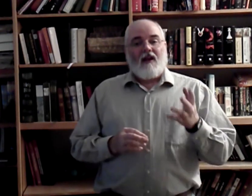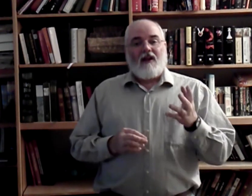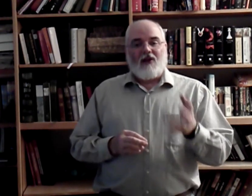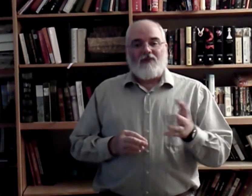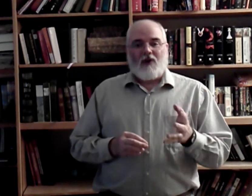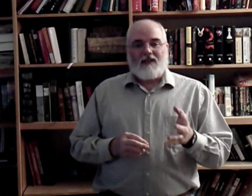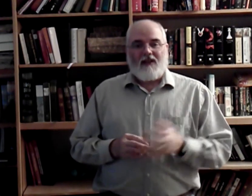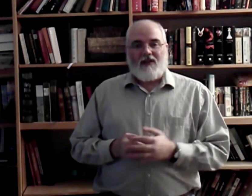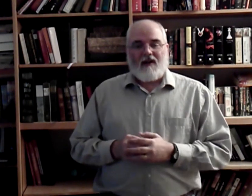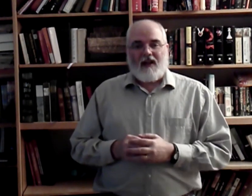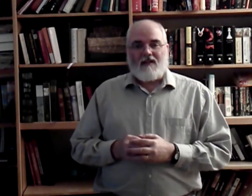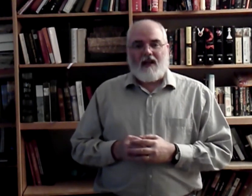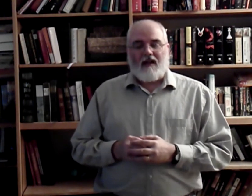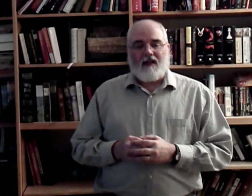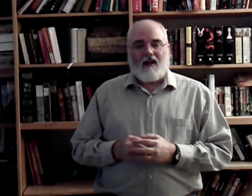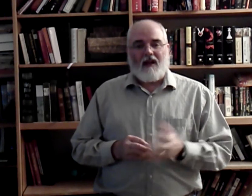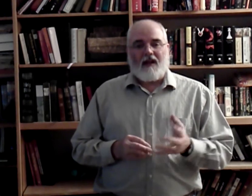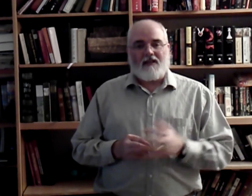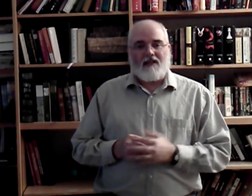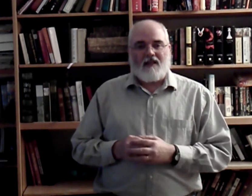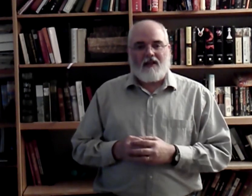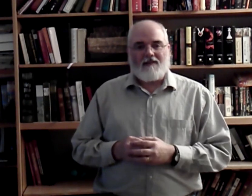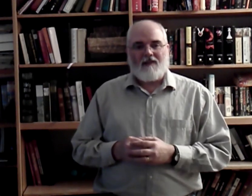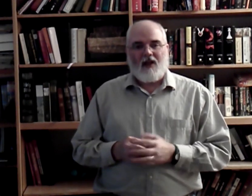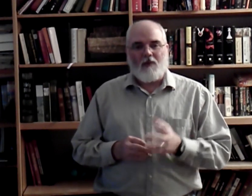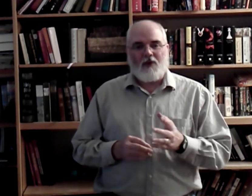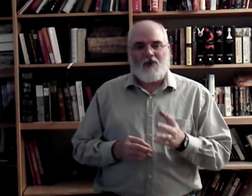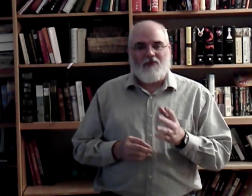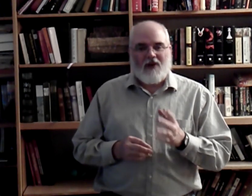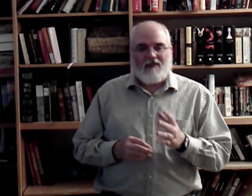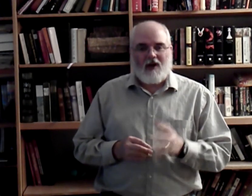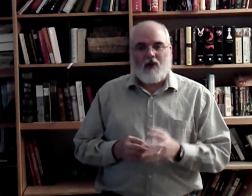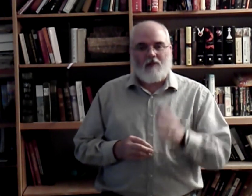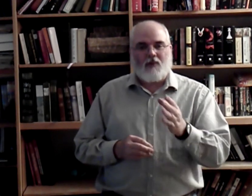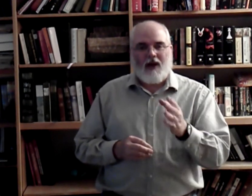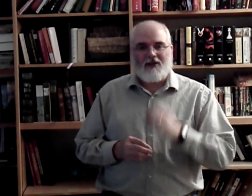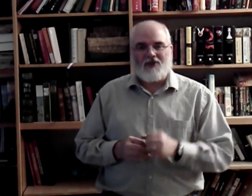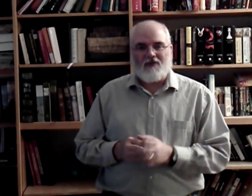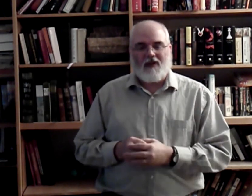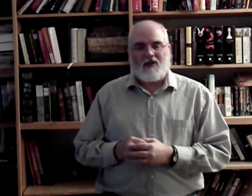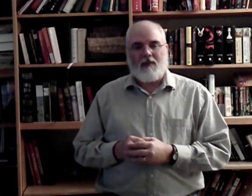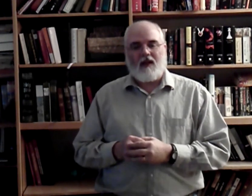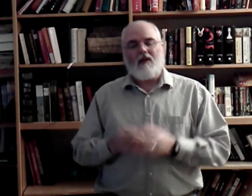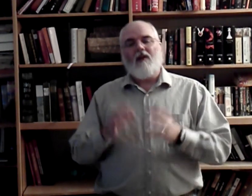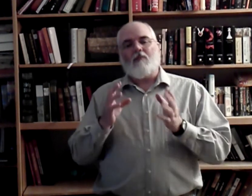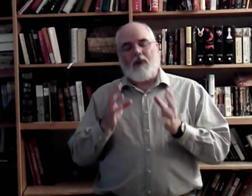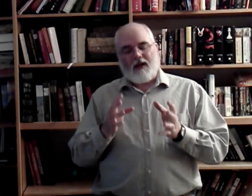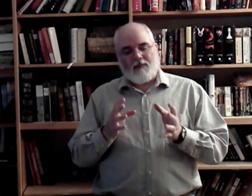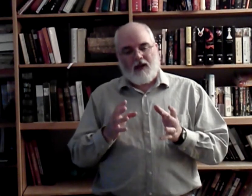Looking forward to seeing you there at LTC. Hope you do very, very well. Practice your finger spelling. Practice spelling your